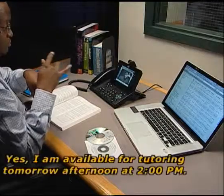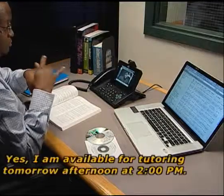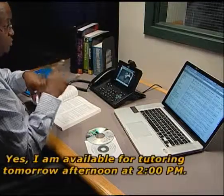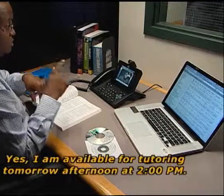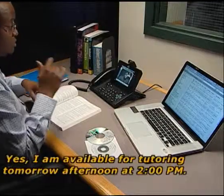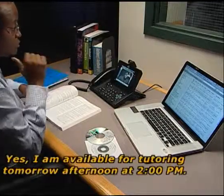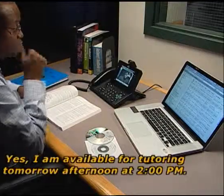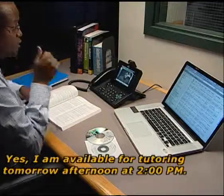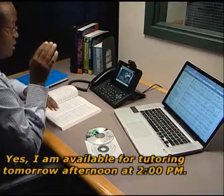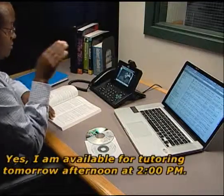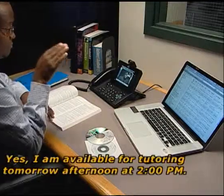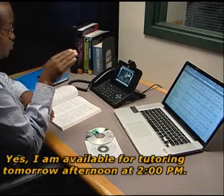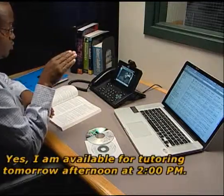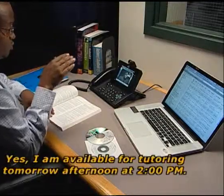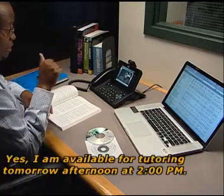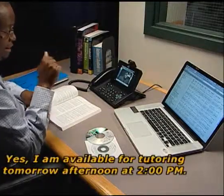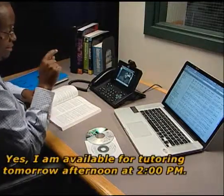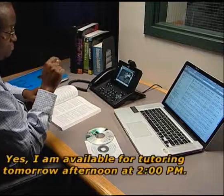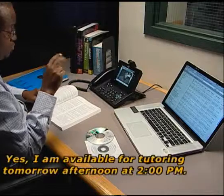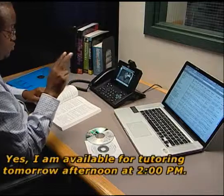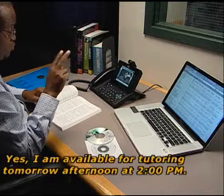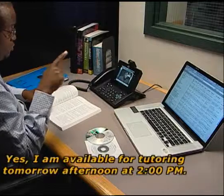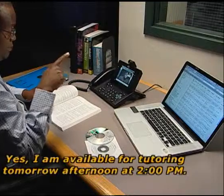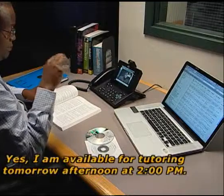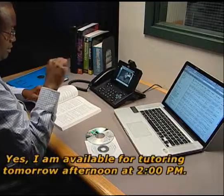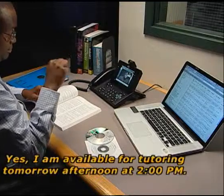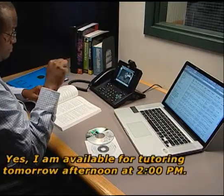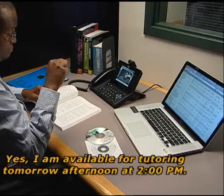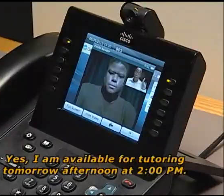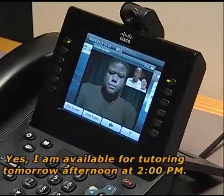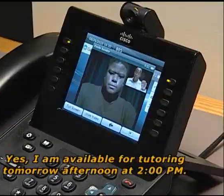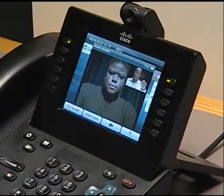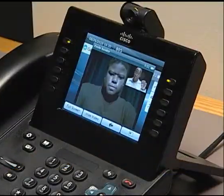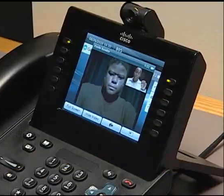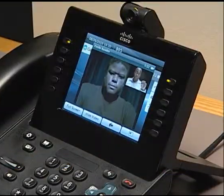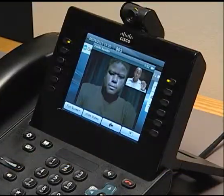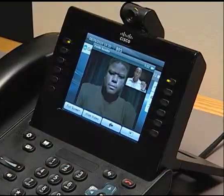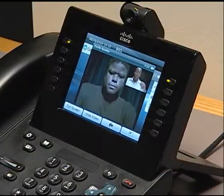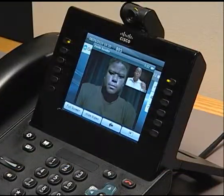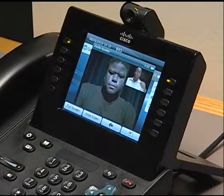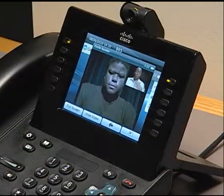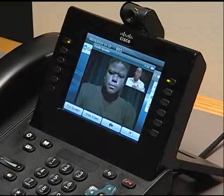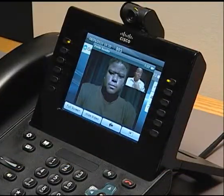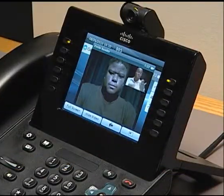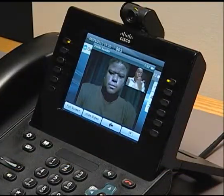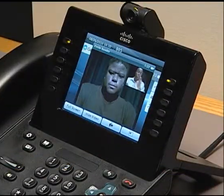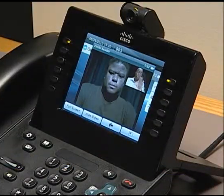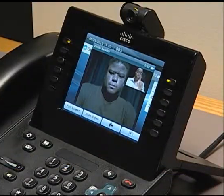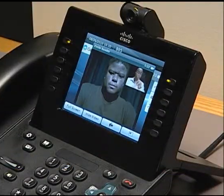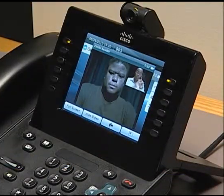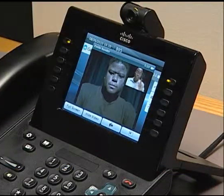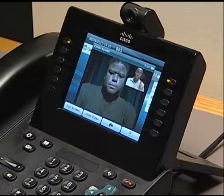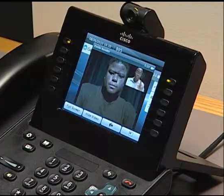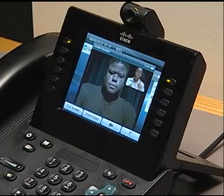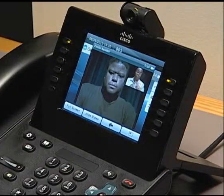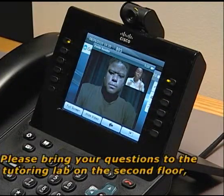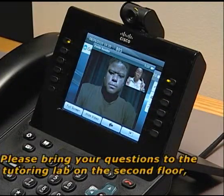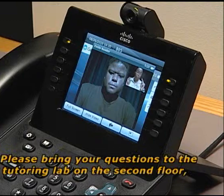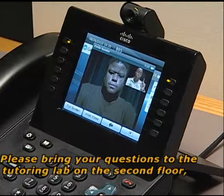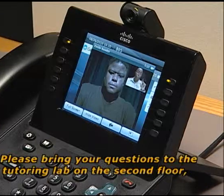Yes, I am available for tutoring tomorrow afternoon at 2 p.m. Please bring your